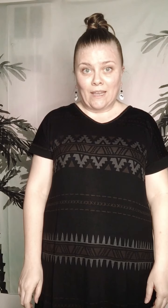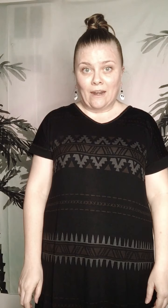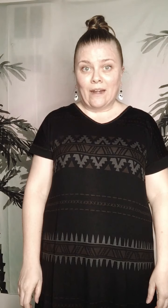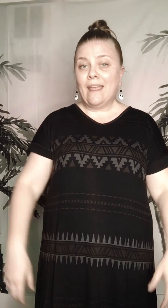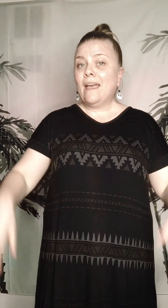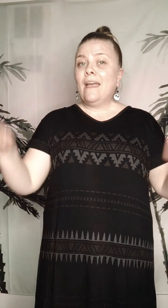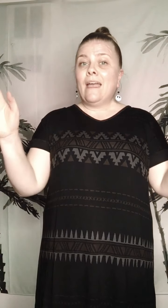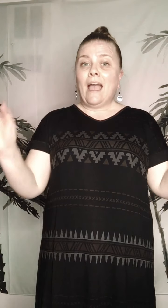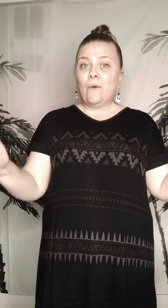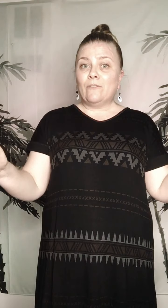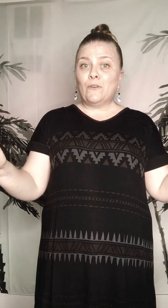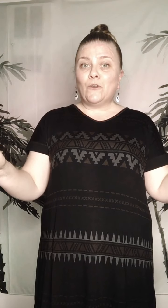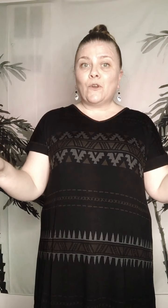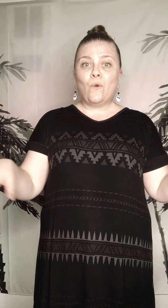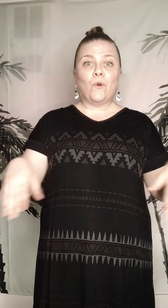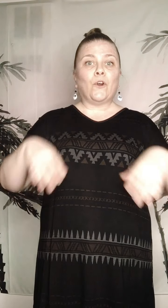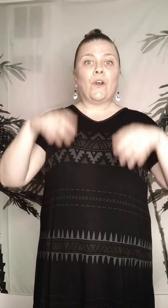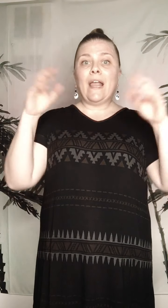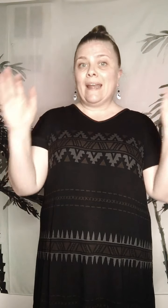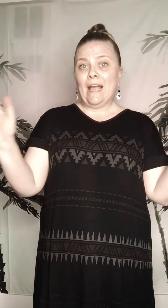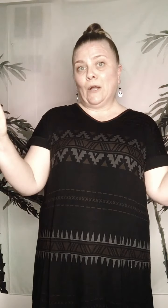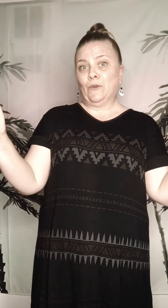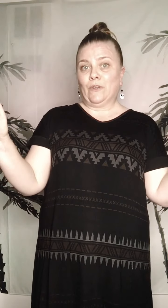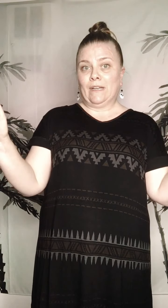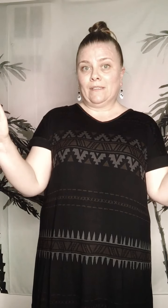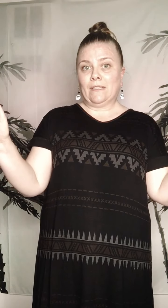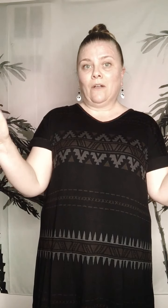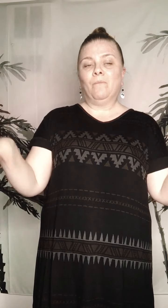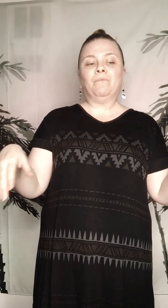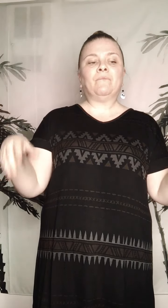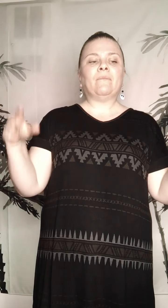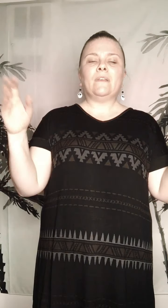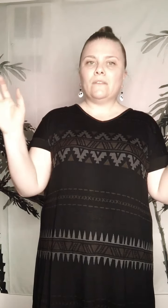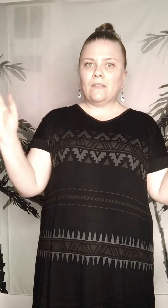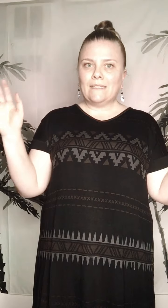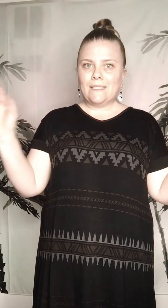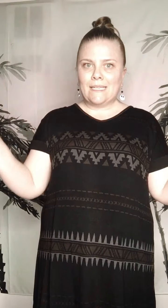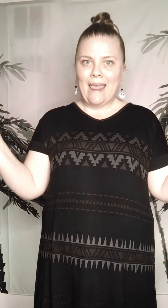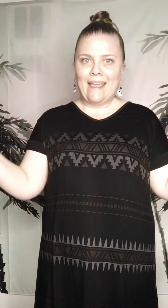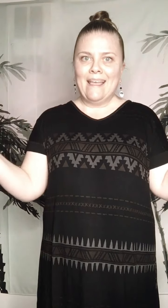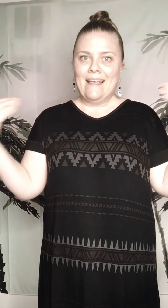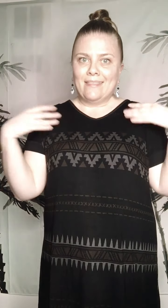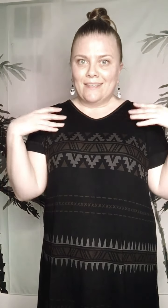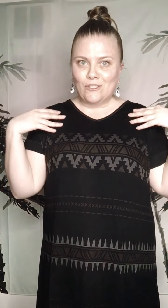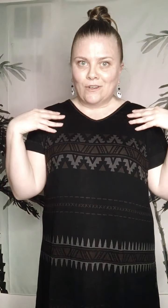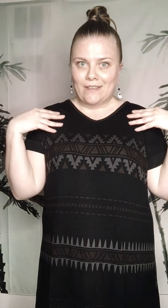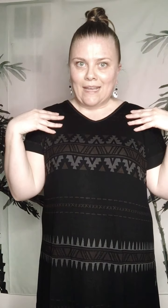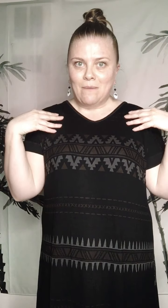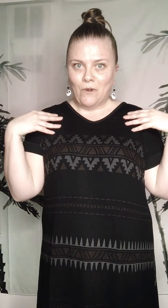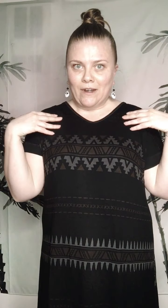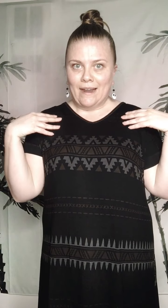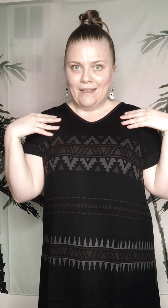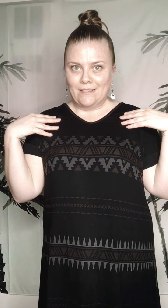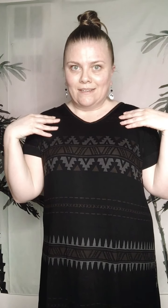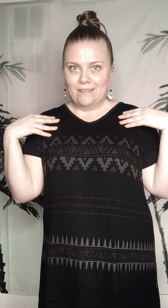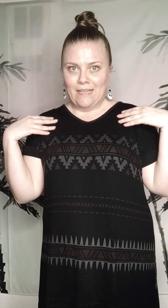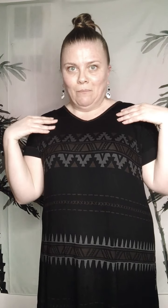carry, how often you're going to order, and how you're going to sell. So let's take this dress I'm wearing as an example.